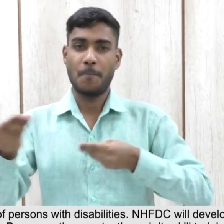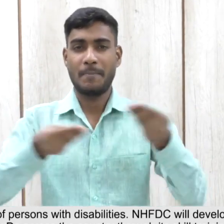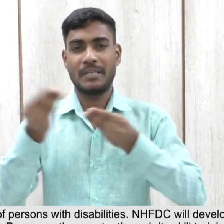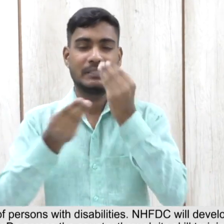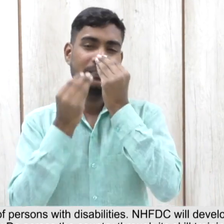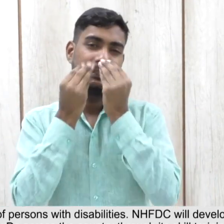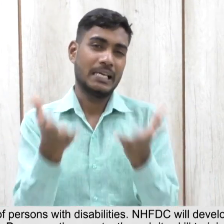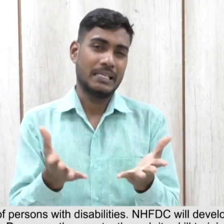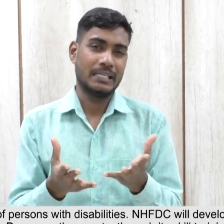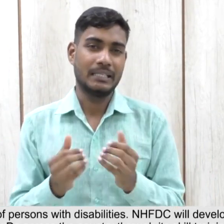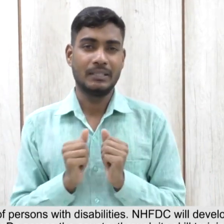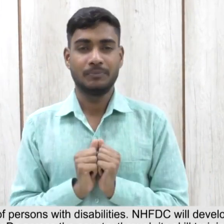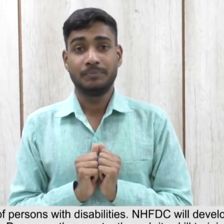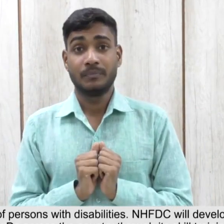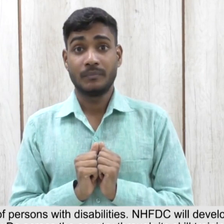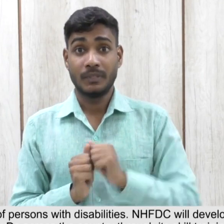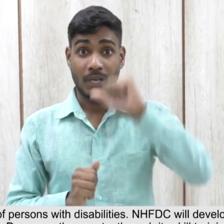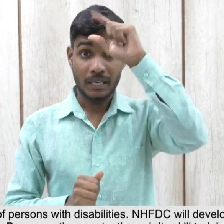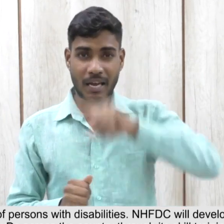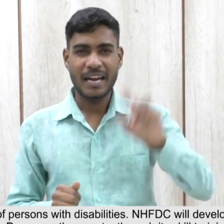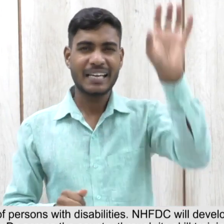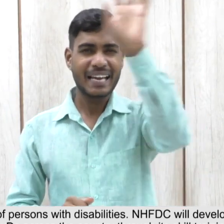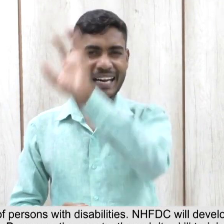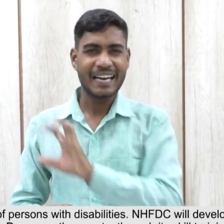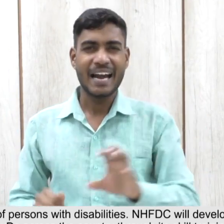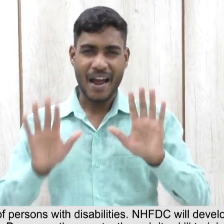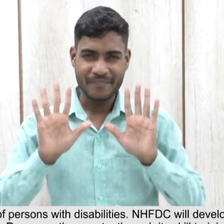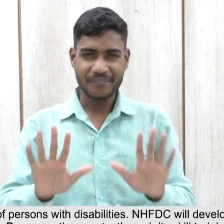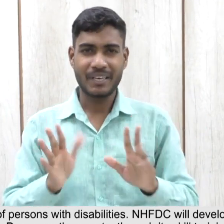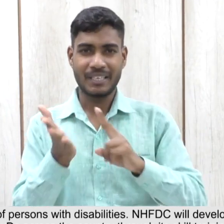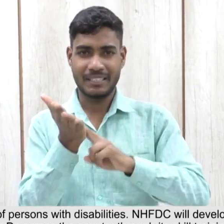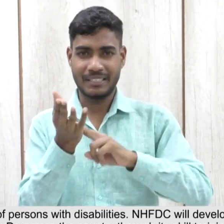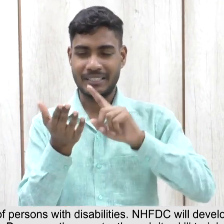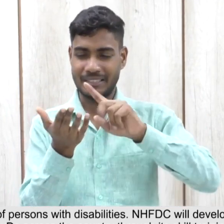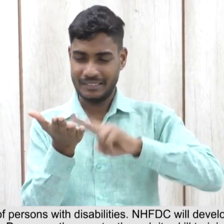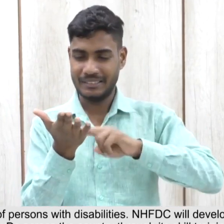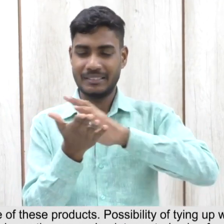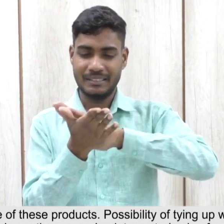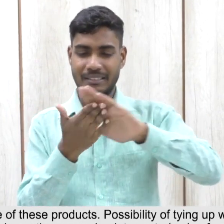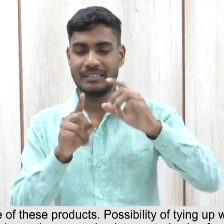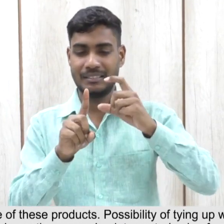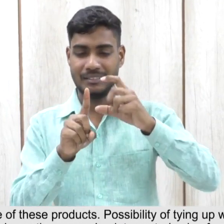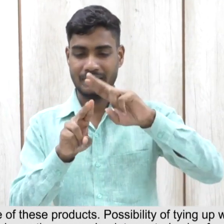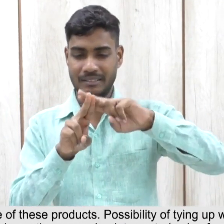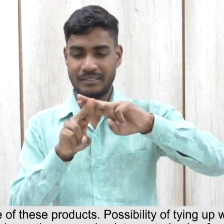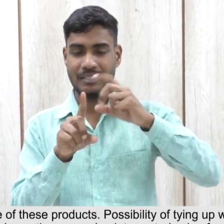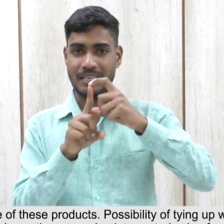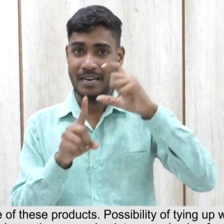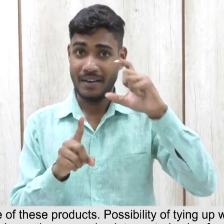the country through its skill training, financing partners and establish a chain for sale of